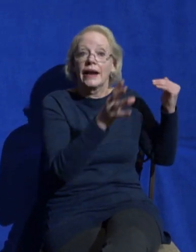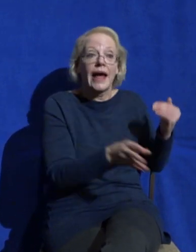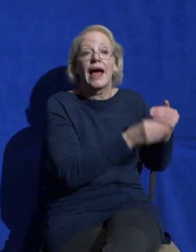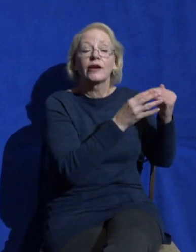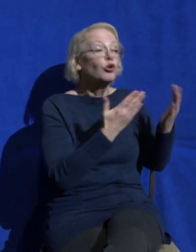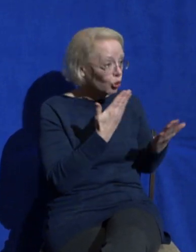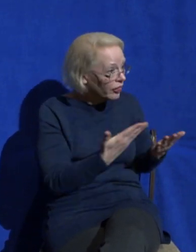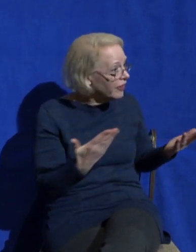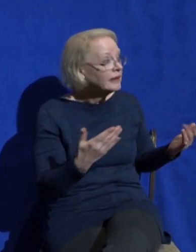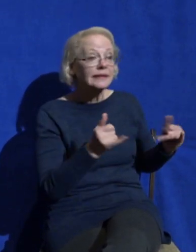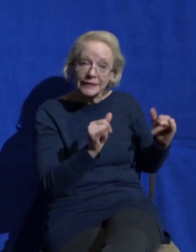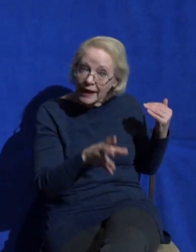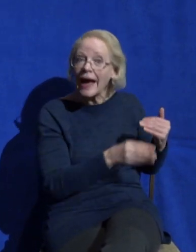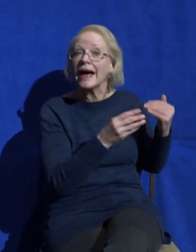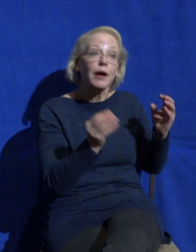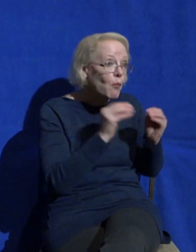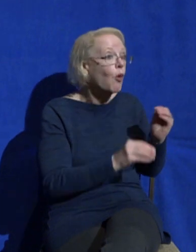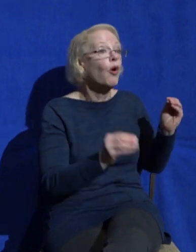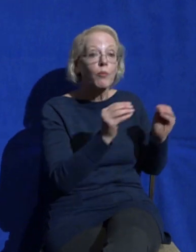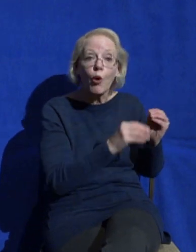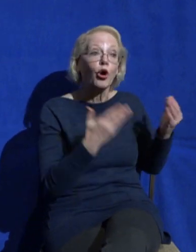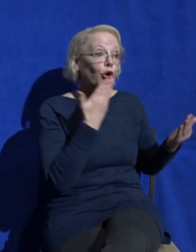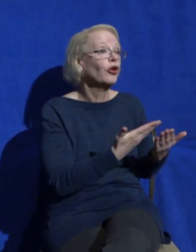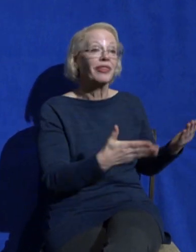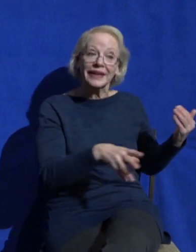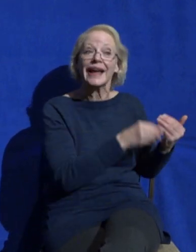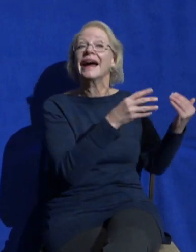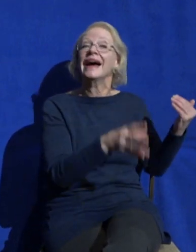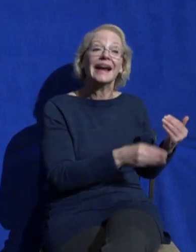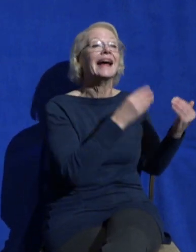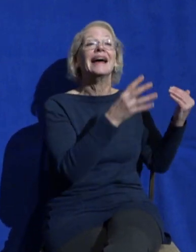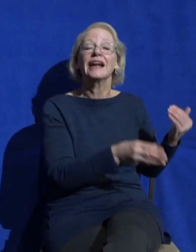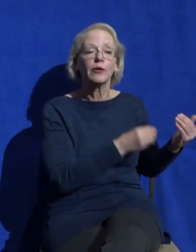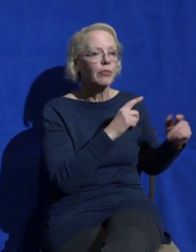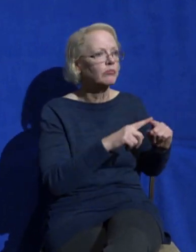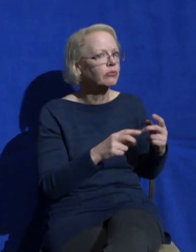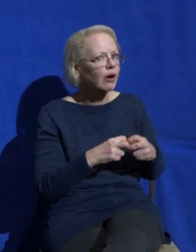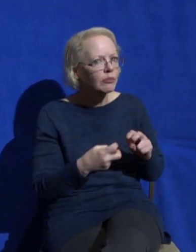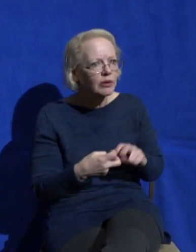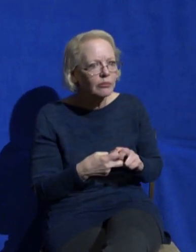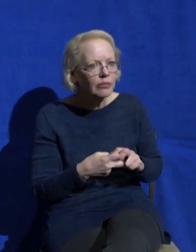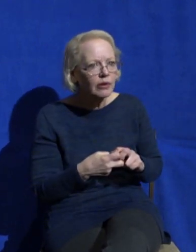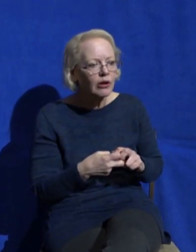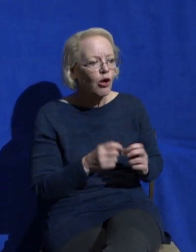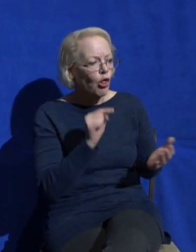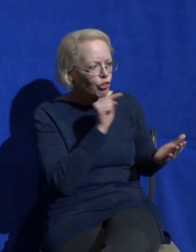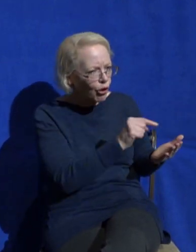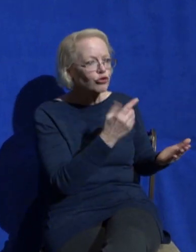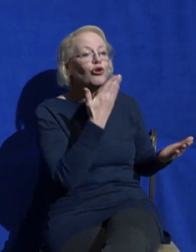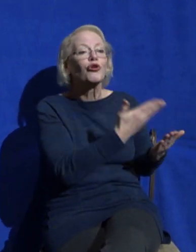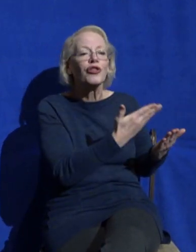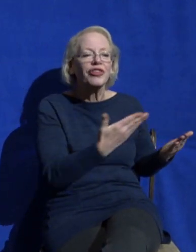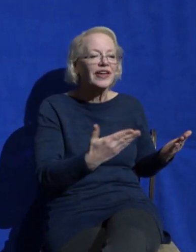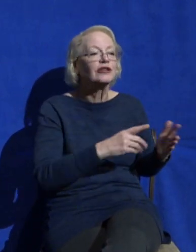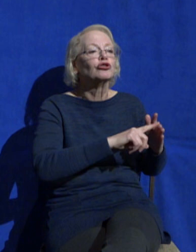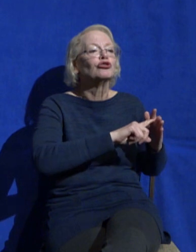more and more good things to her life and the problem is those things are starting to crowd out the most important thing